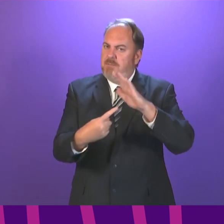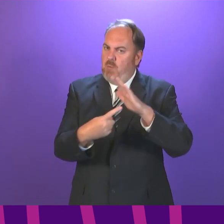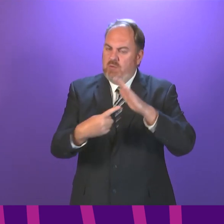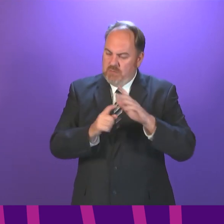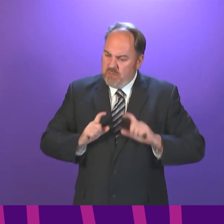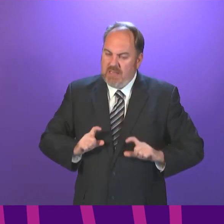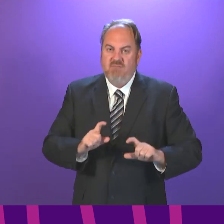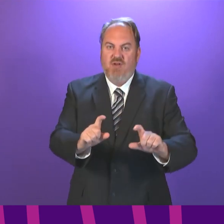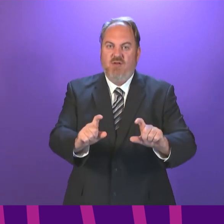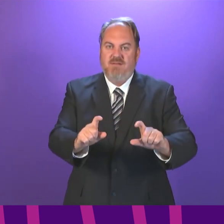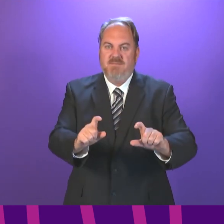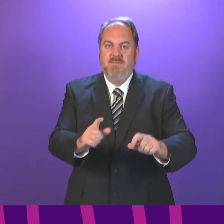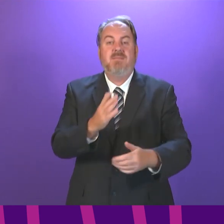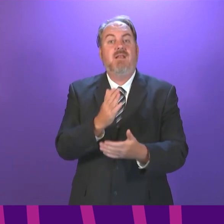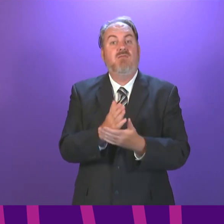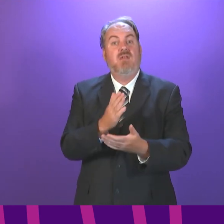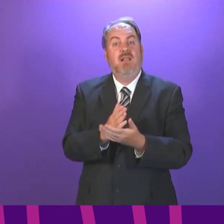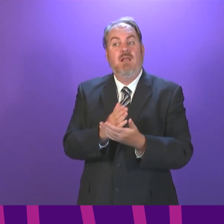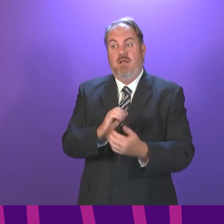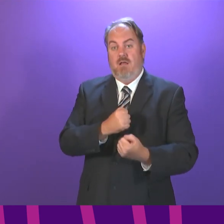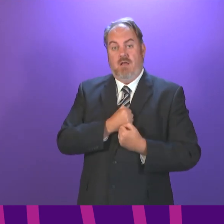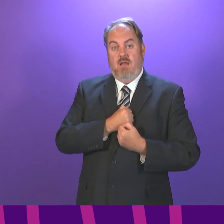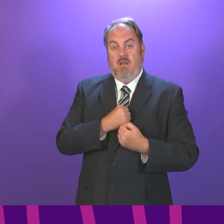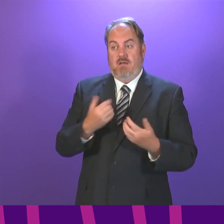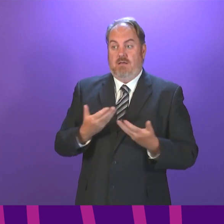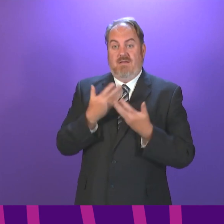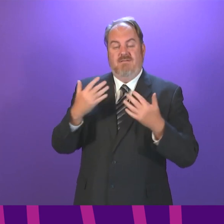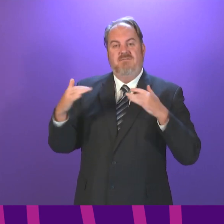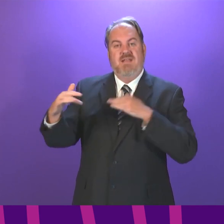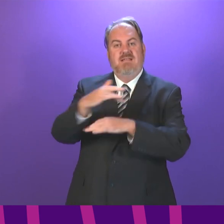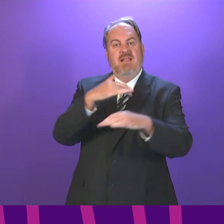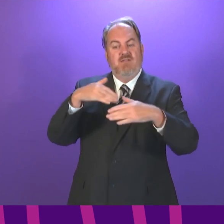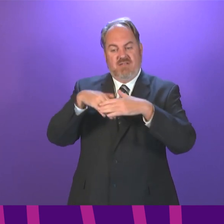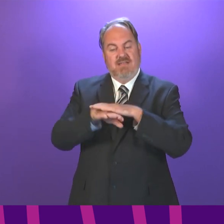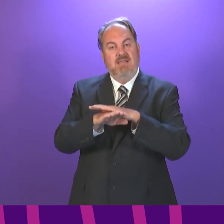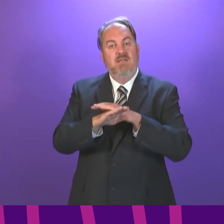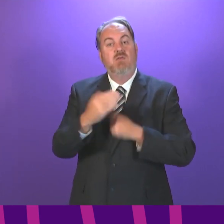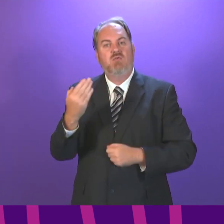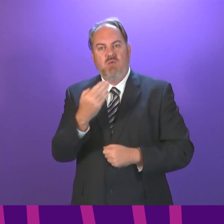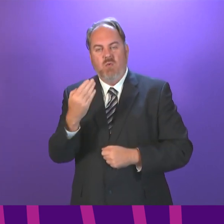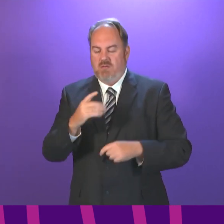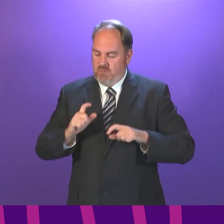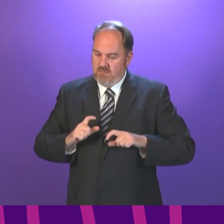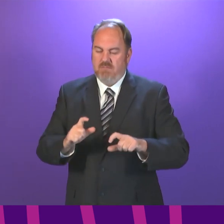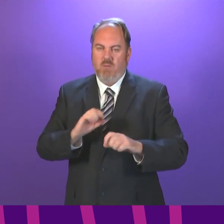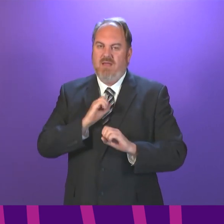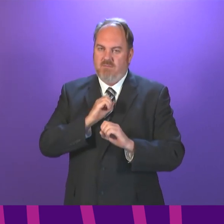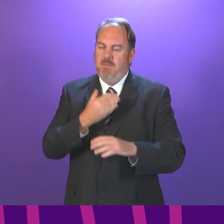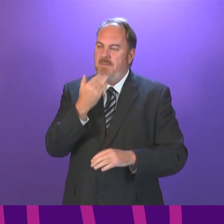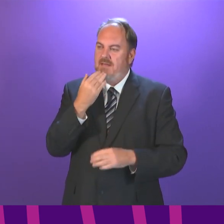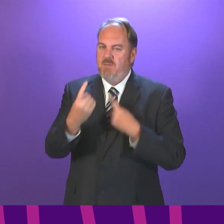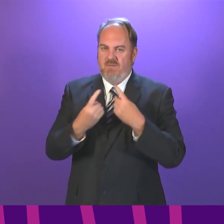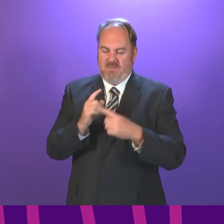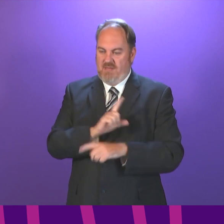shortly our intention to strengthen guidance on ventilation in schools, but we will also work across the public and private sectors to ensure an